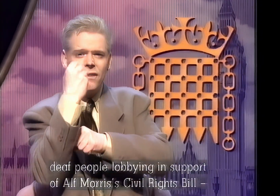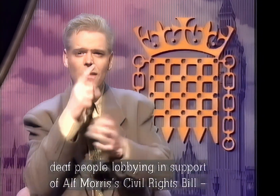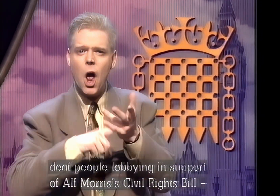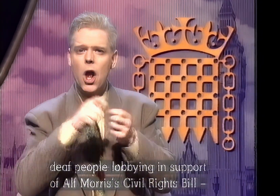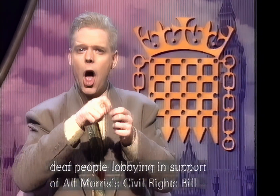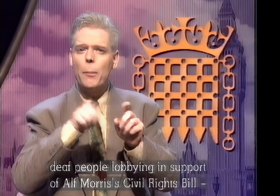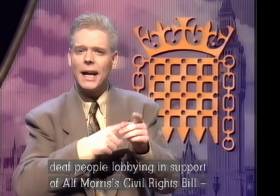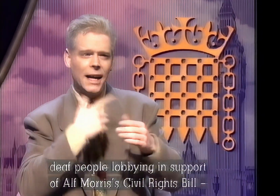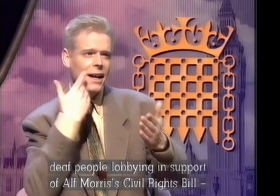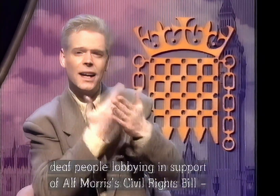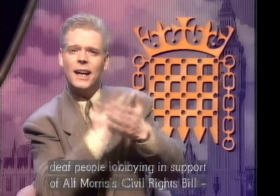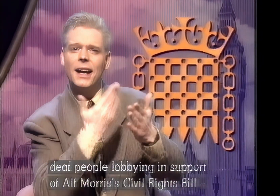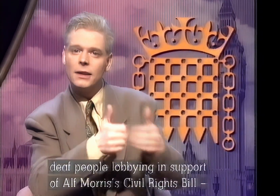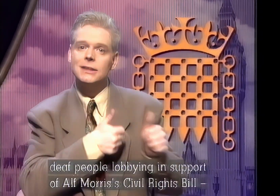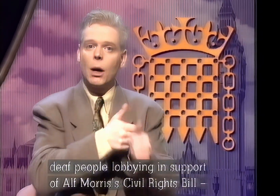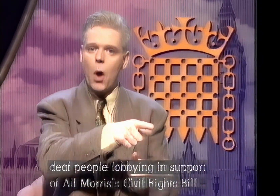in support of Alf Morris's civil rights bill.